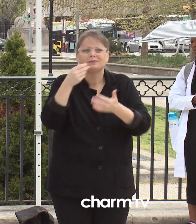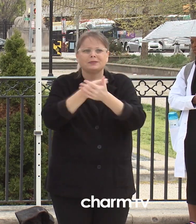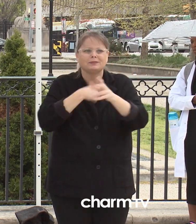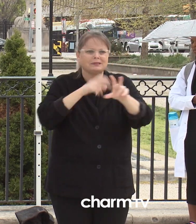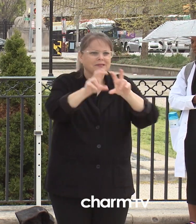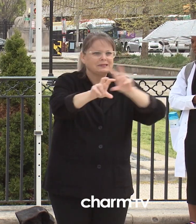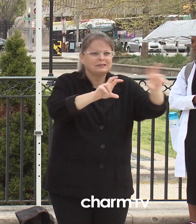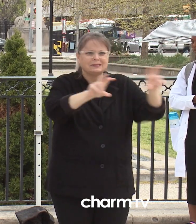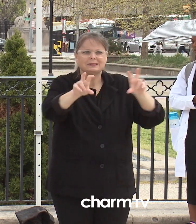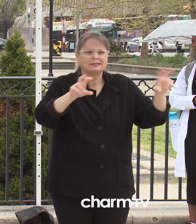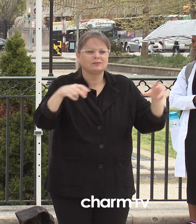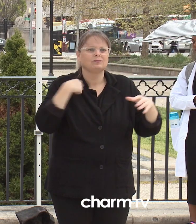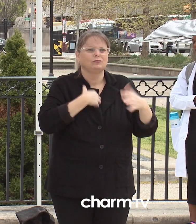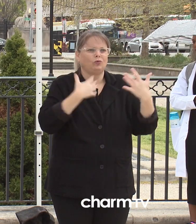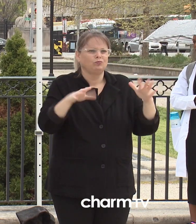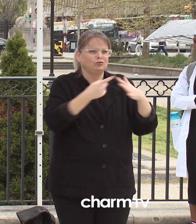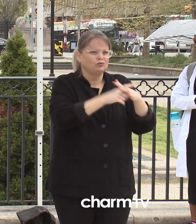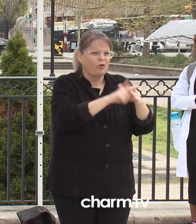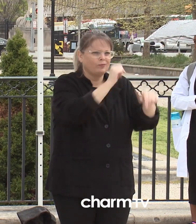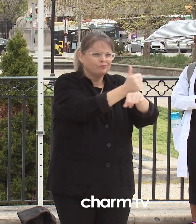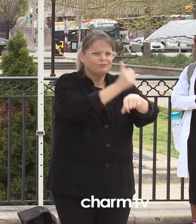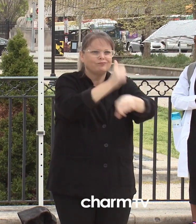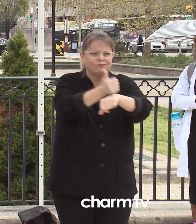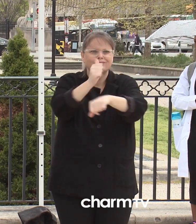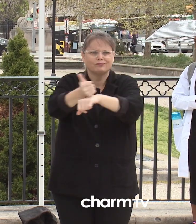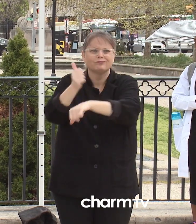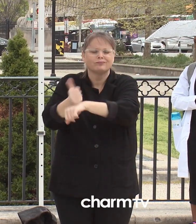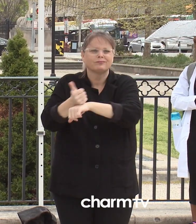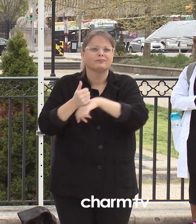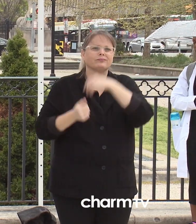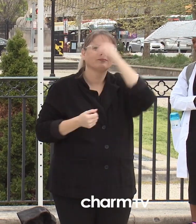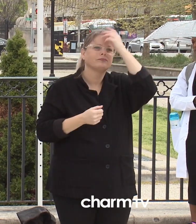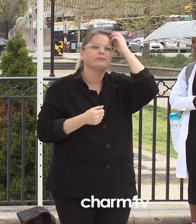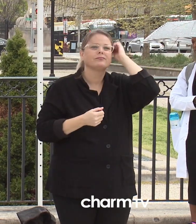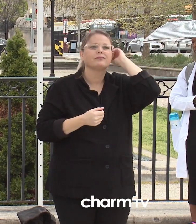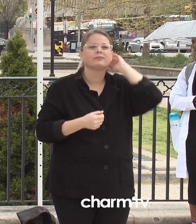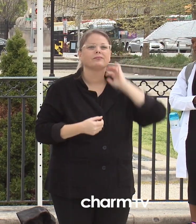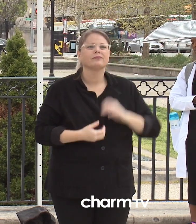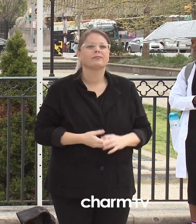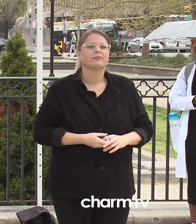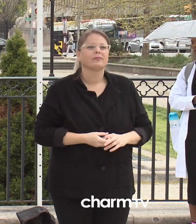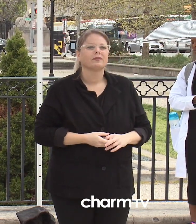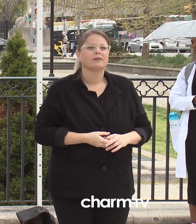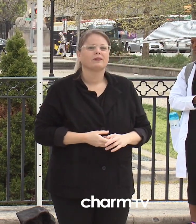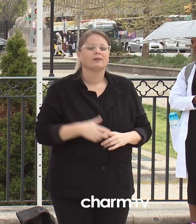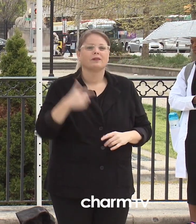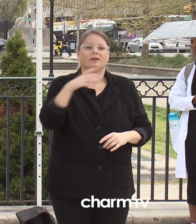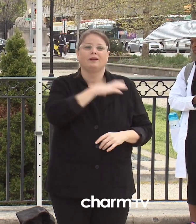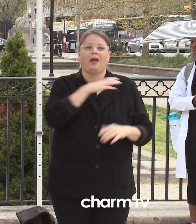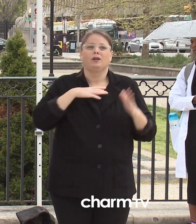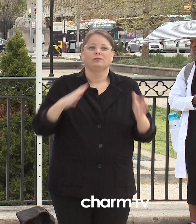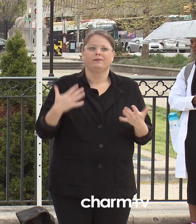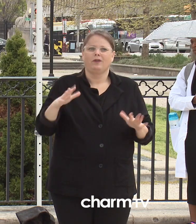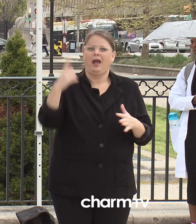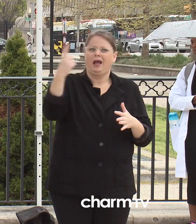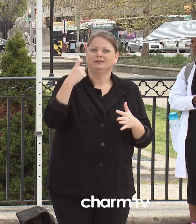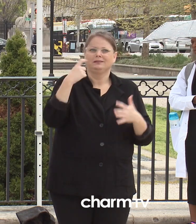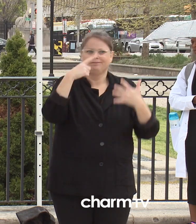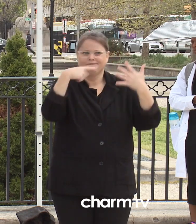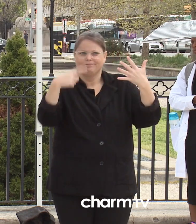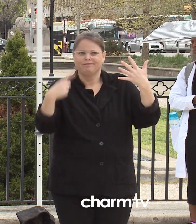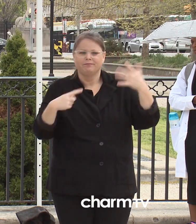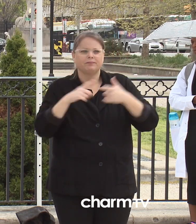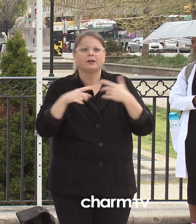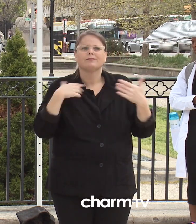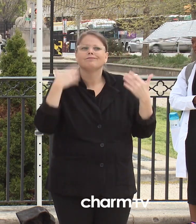started. We have been doing that. They're asking for a lot of things and they really don't know what the budget looks like because